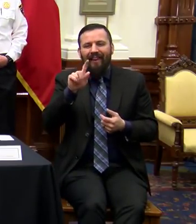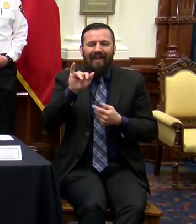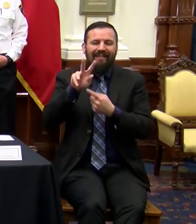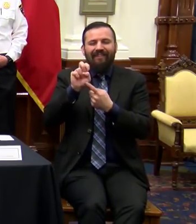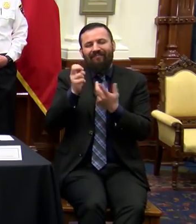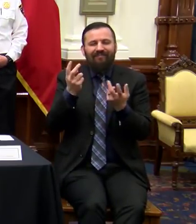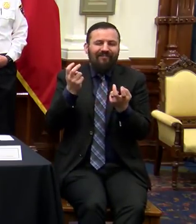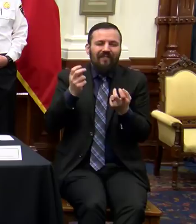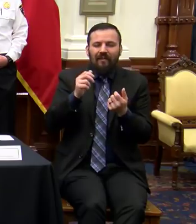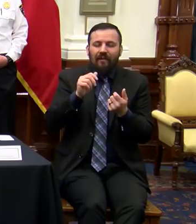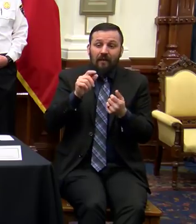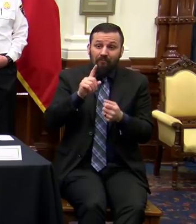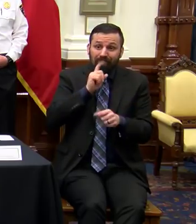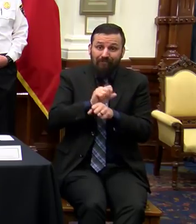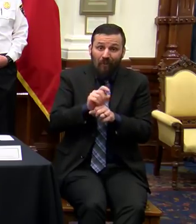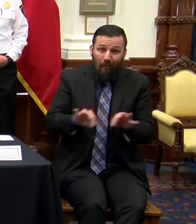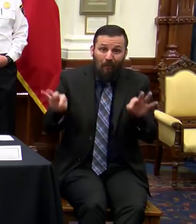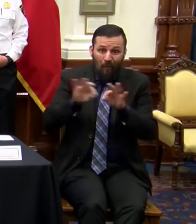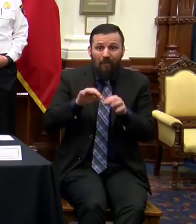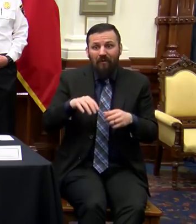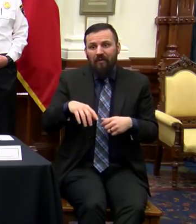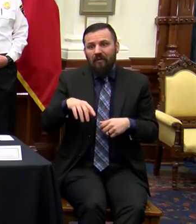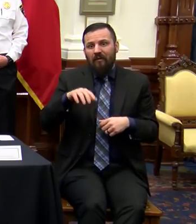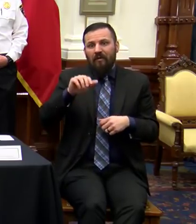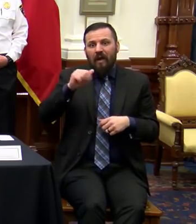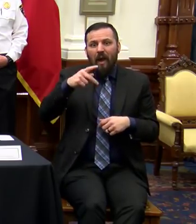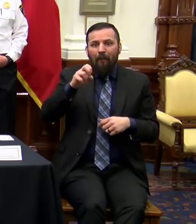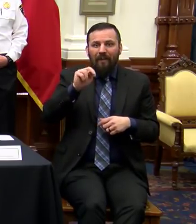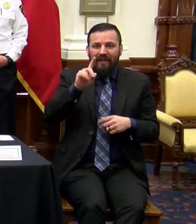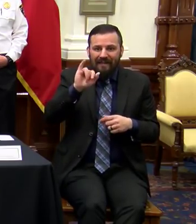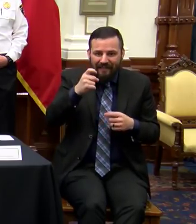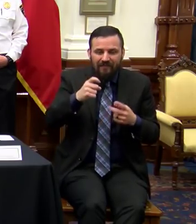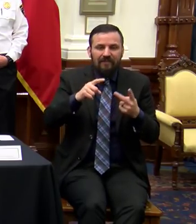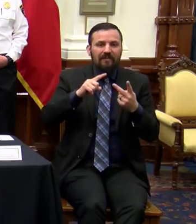some gallbladder removals, kidney stones,